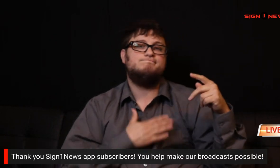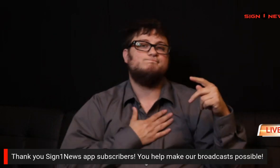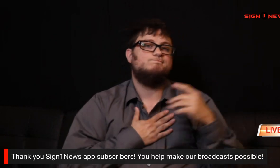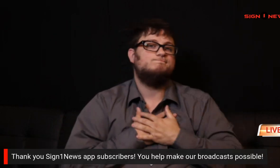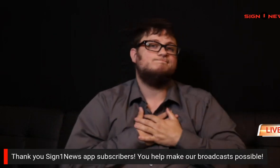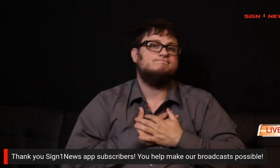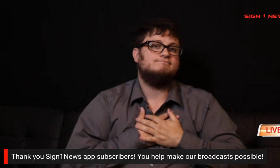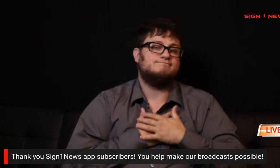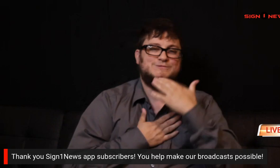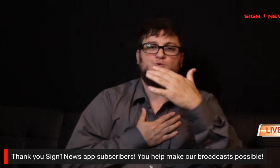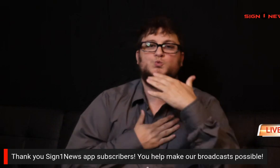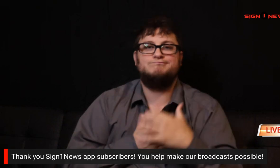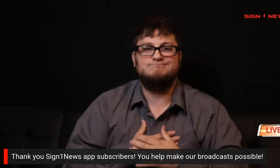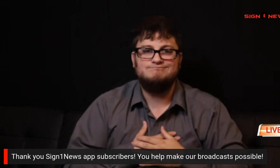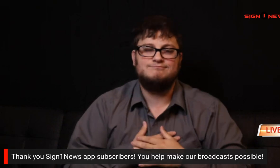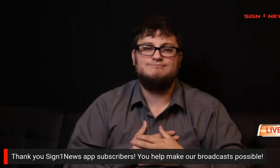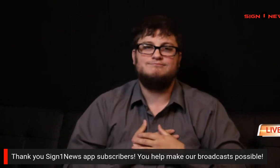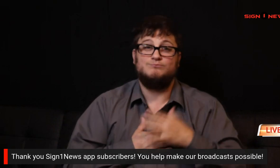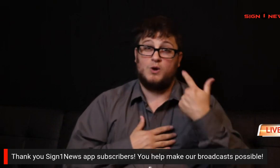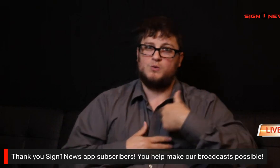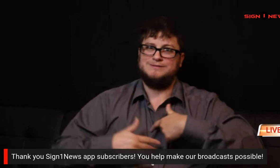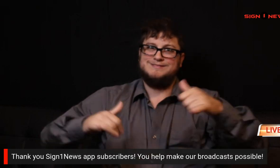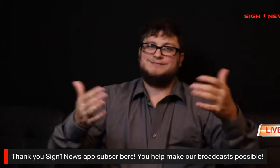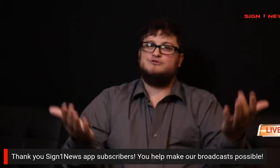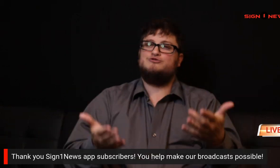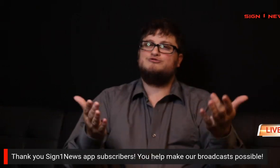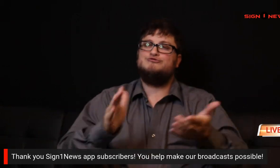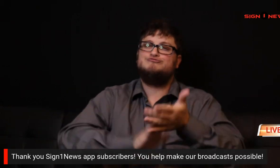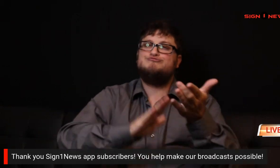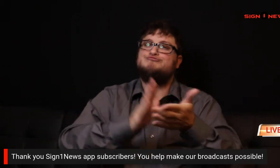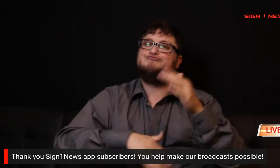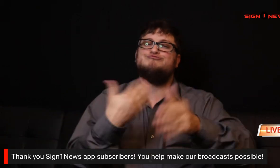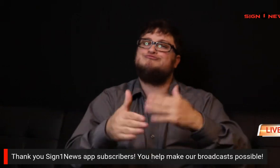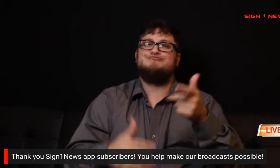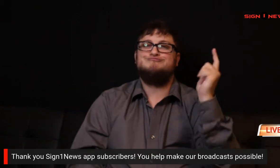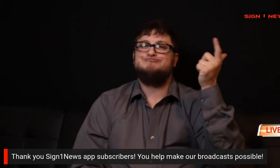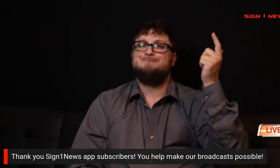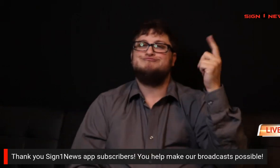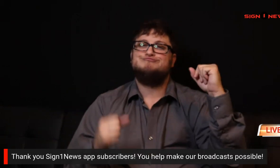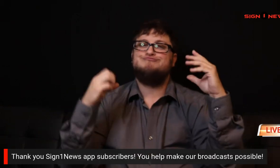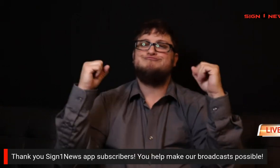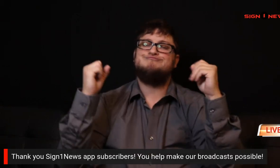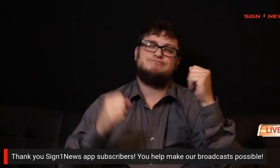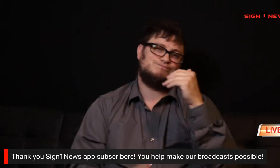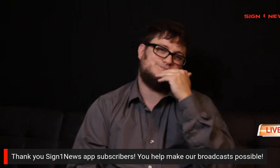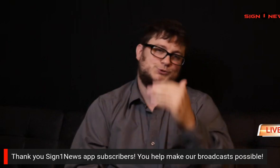A big thank you to our Sign1News app subscribers. You helped make this broadcast happen.